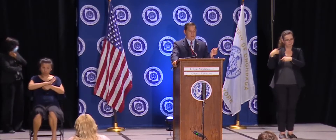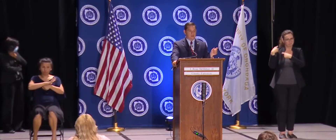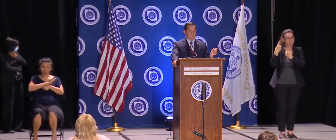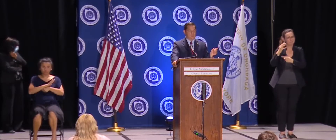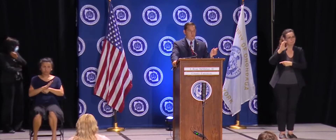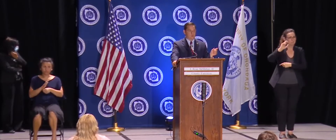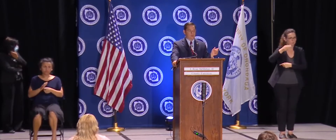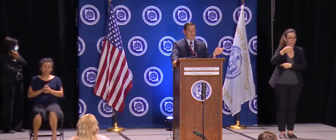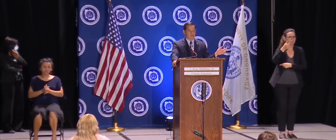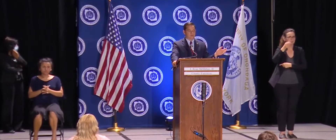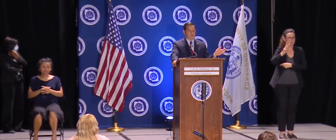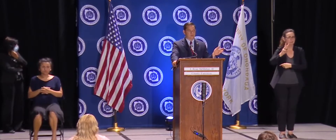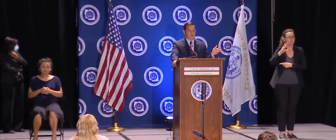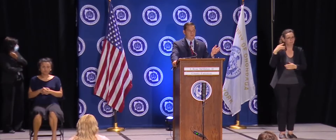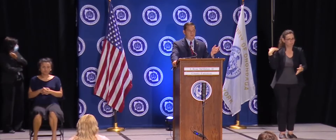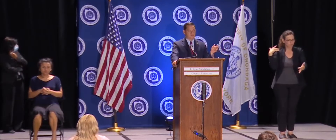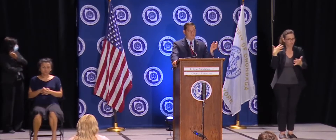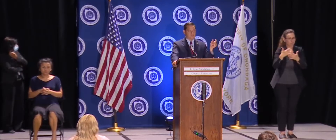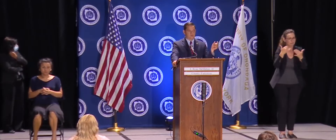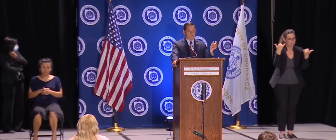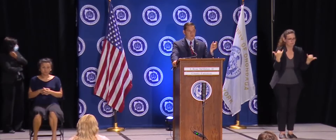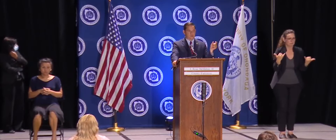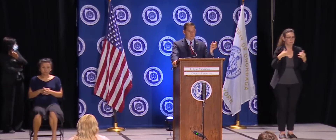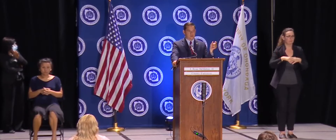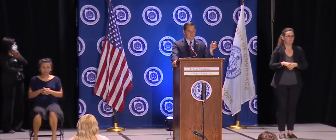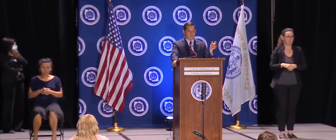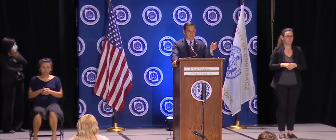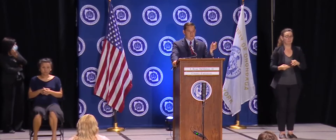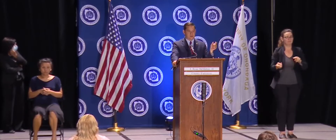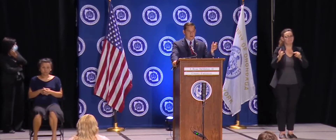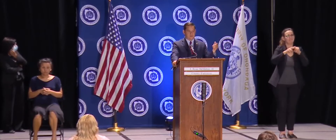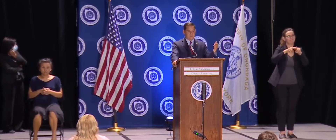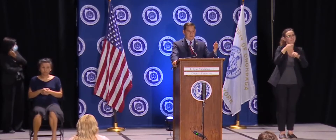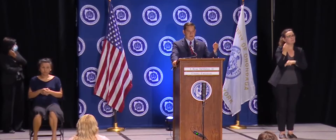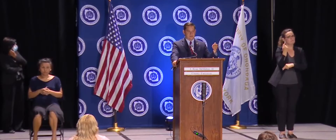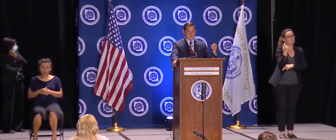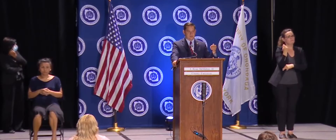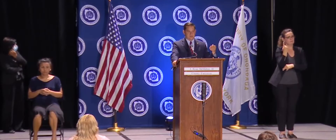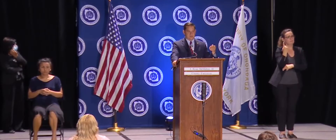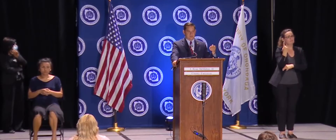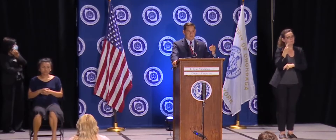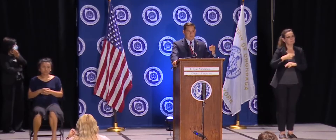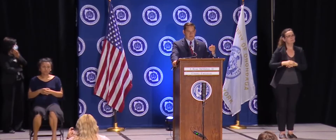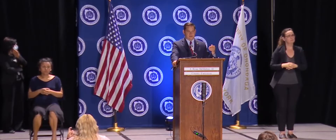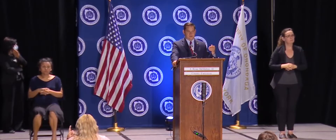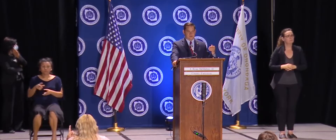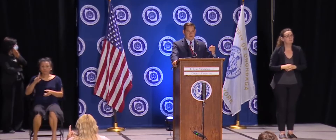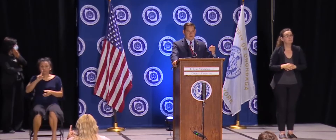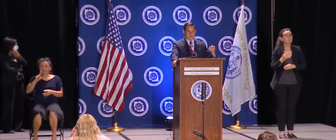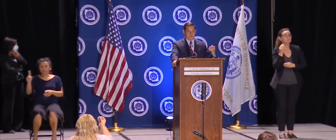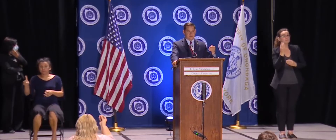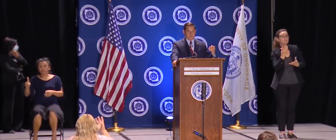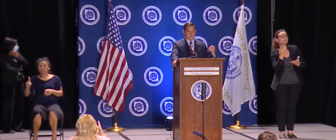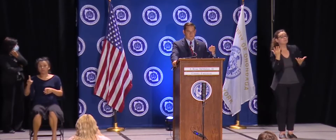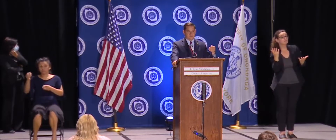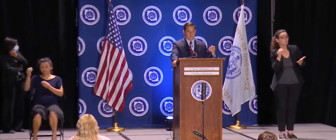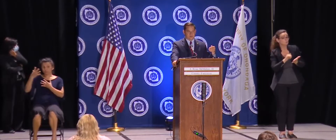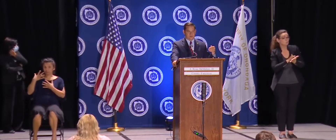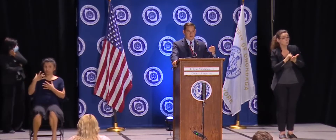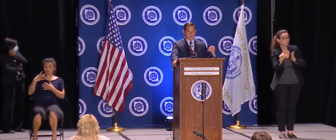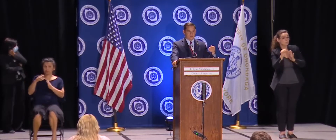Again, when we get information from the state, oftentimes positive cases get